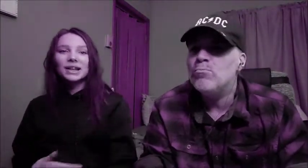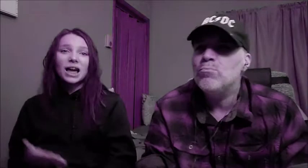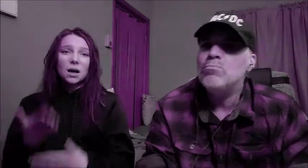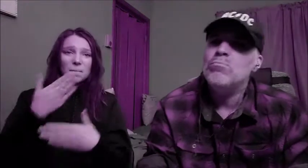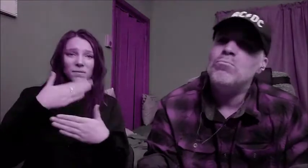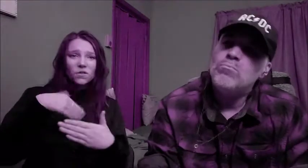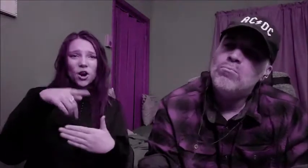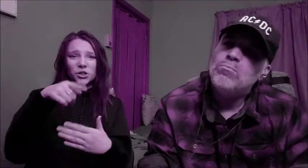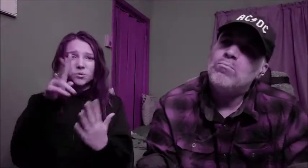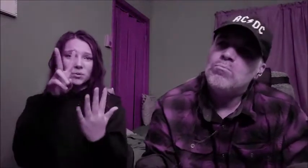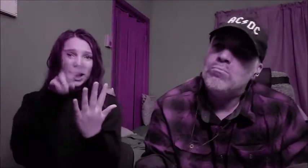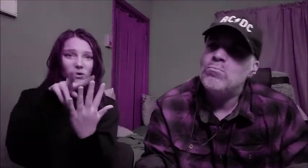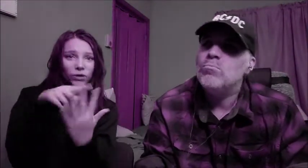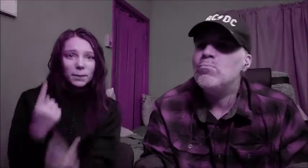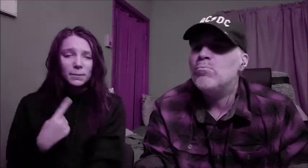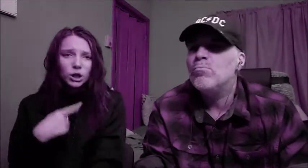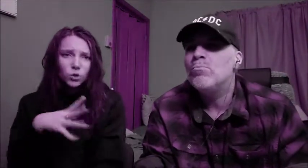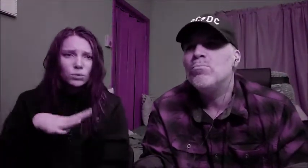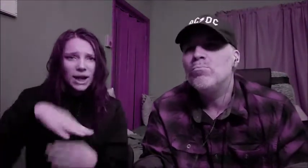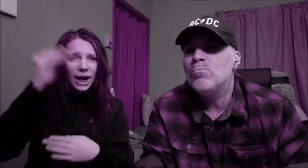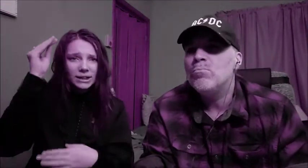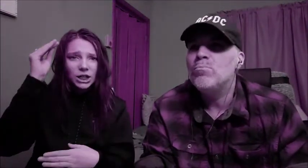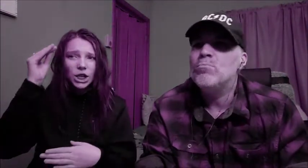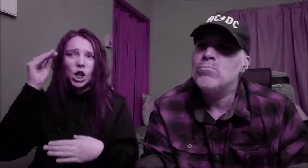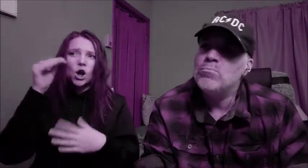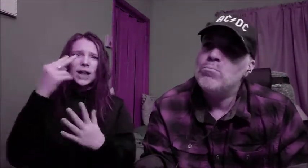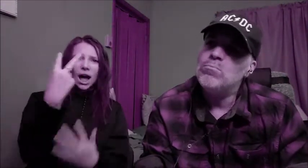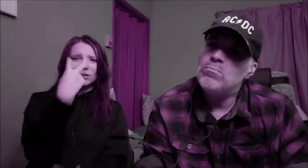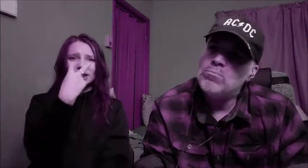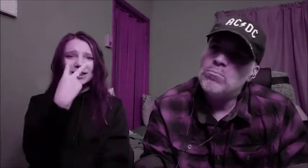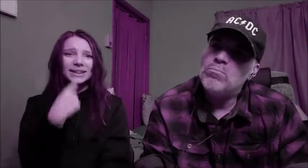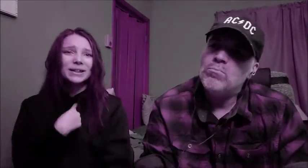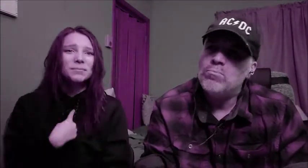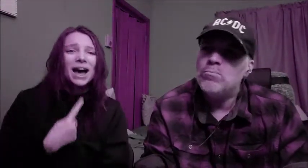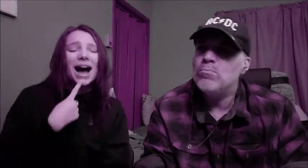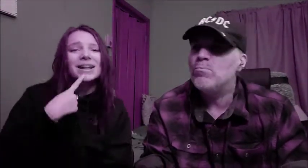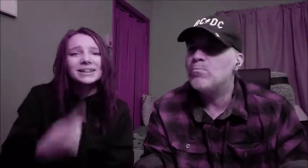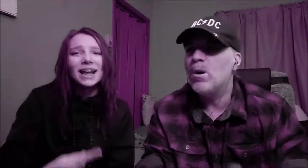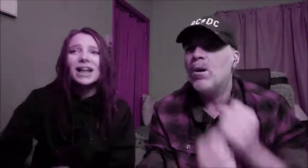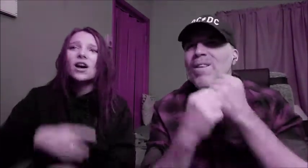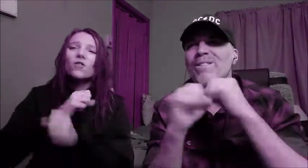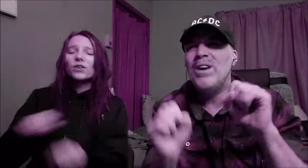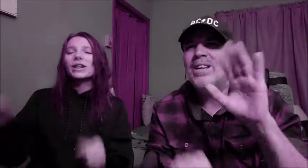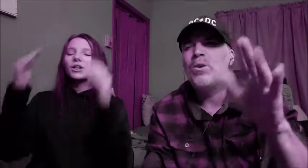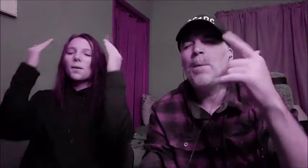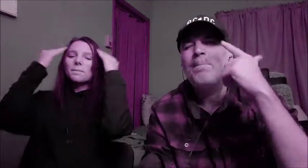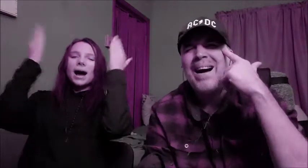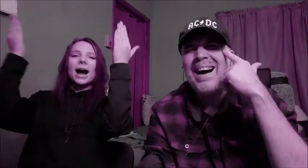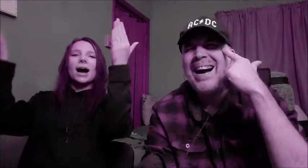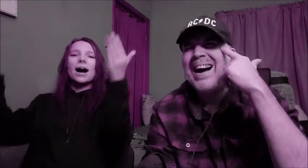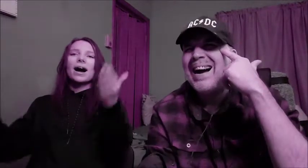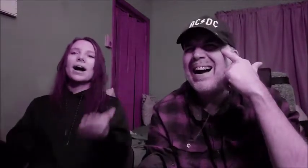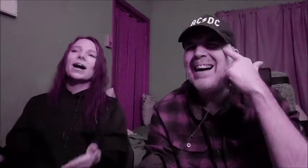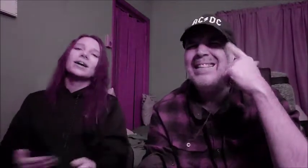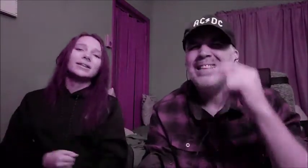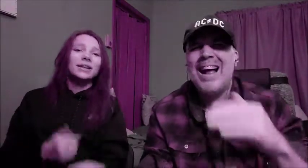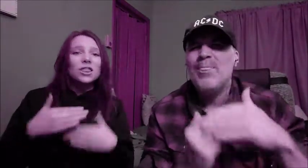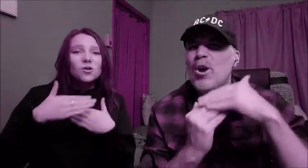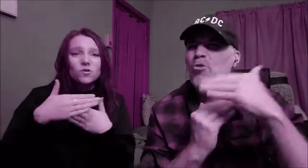Before you can read me, you just have to learn how to see me, I say Free your mind and